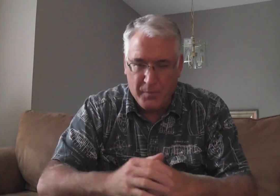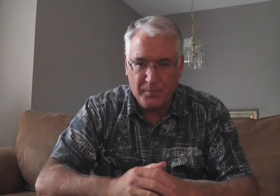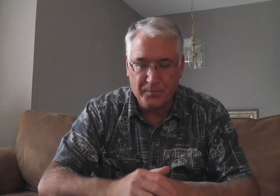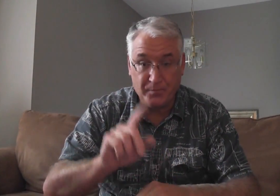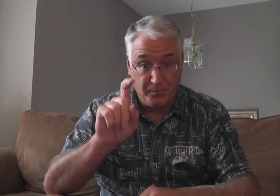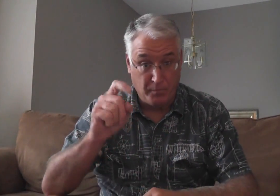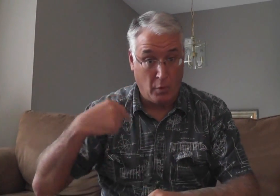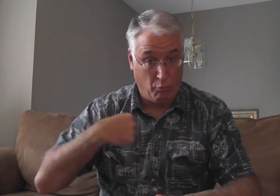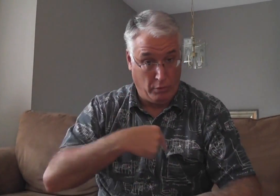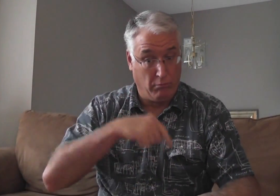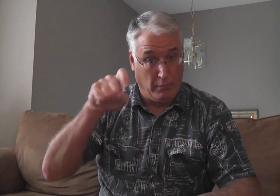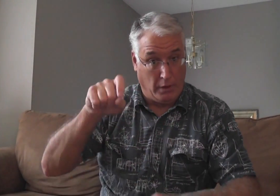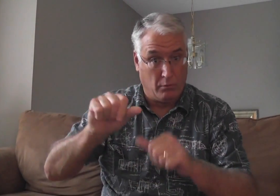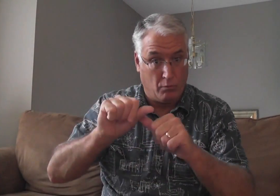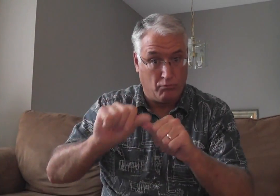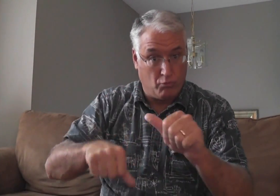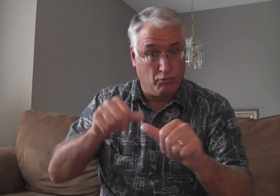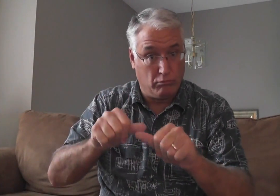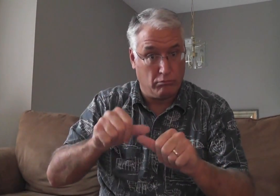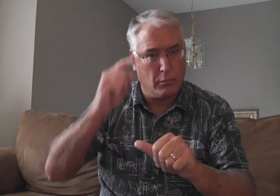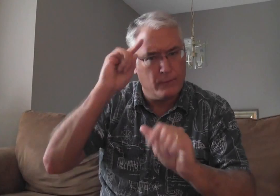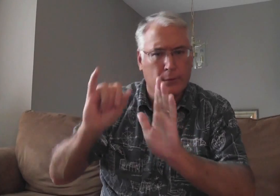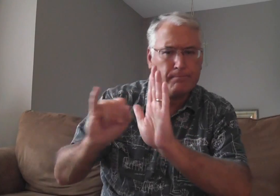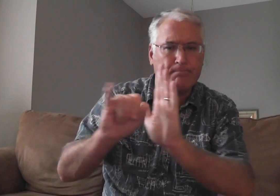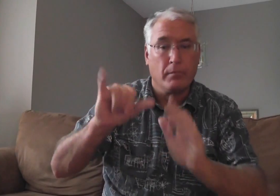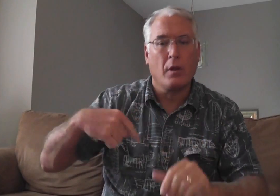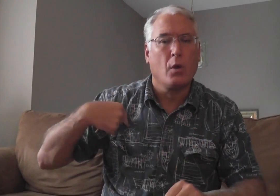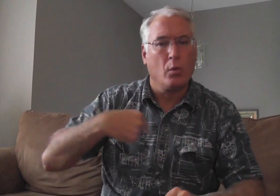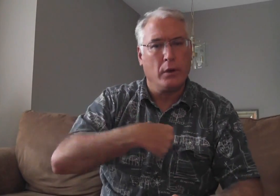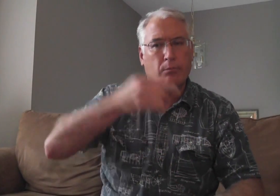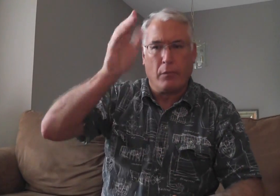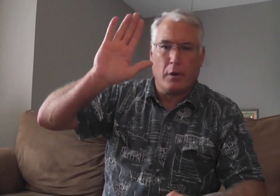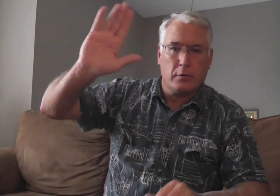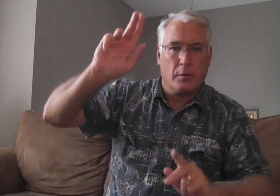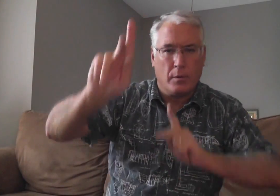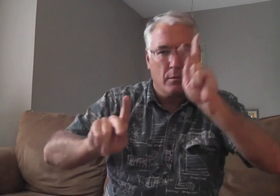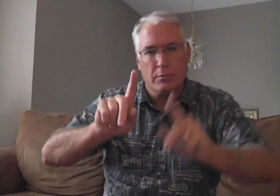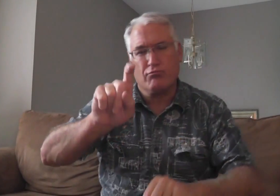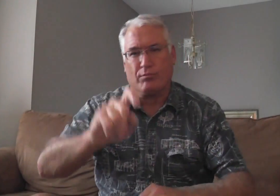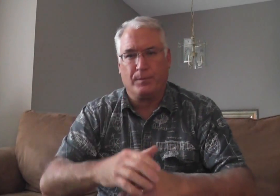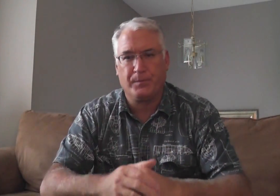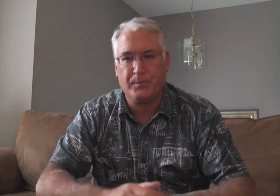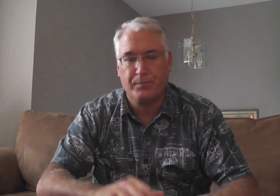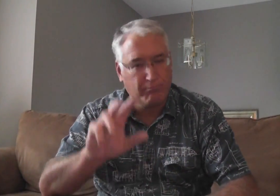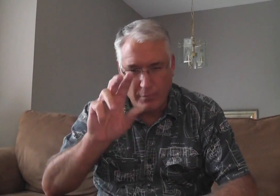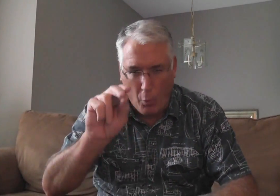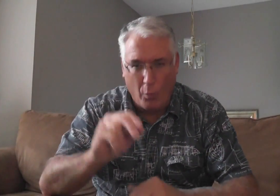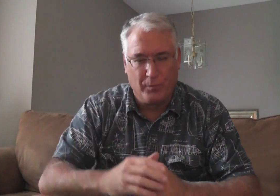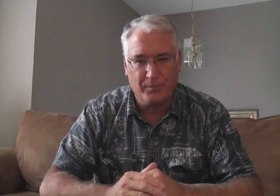Now question, are we to be circumcised to identify that we are God's people? No.